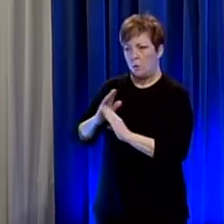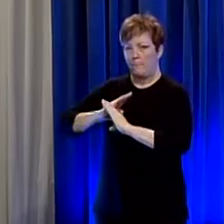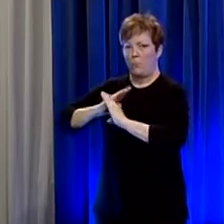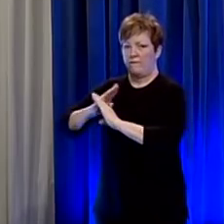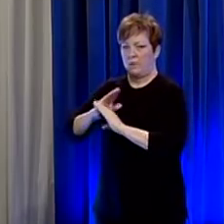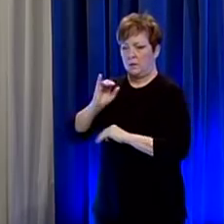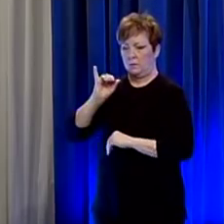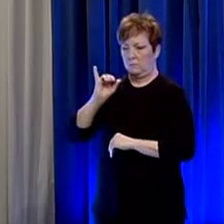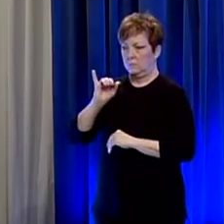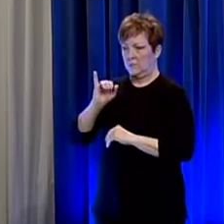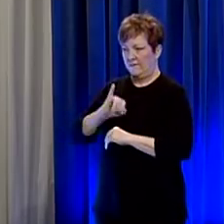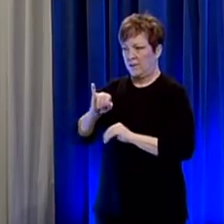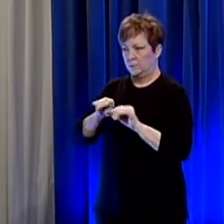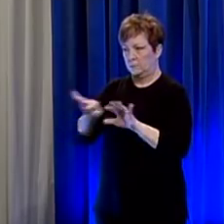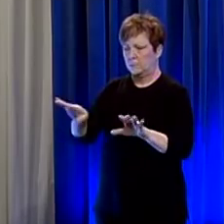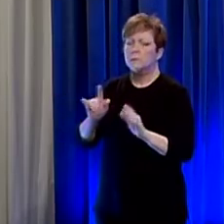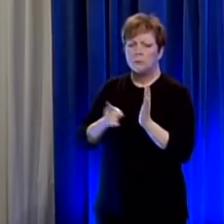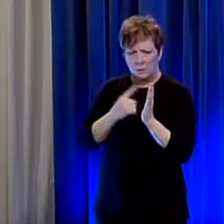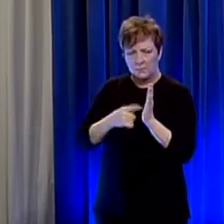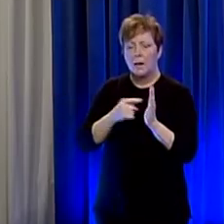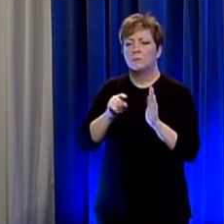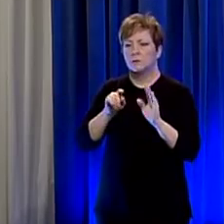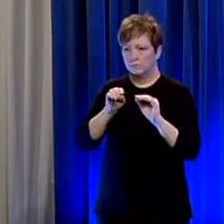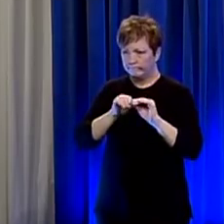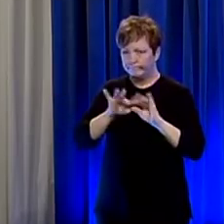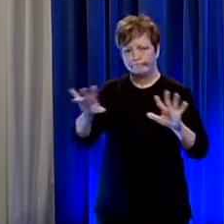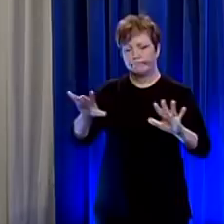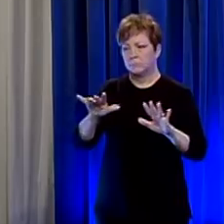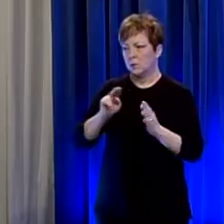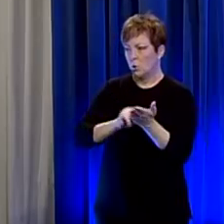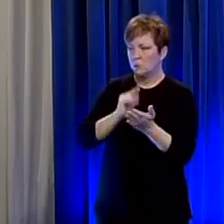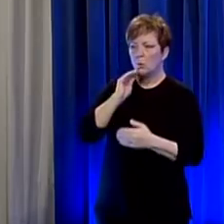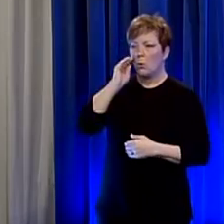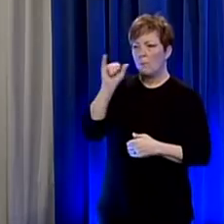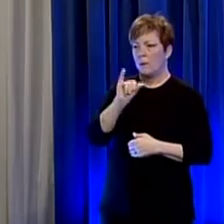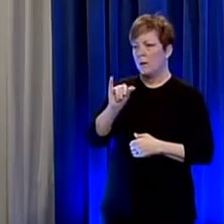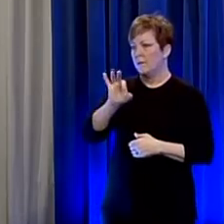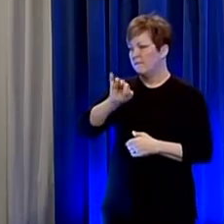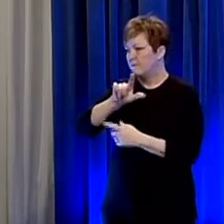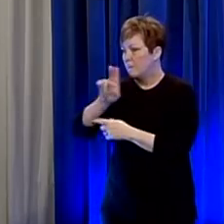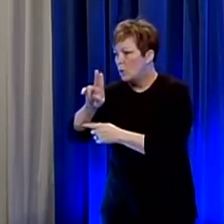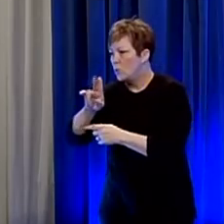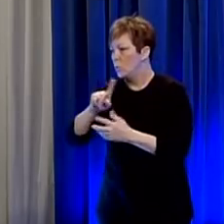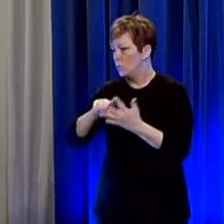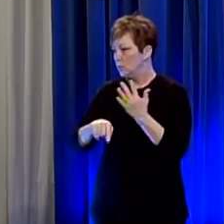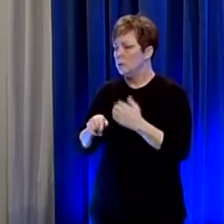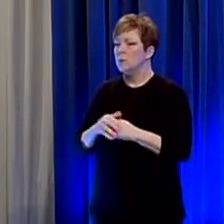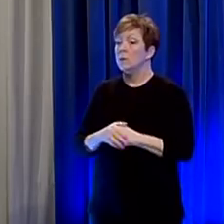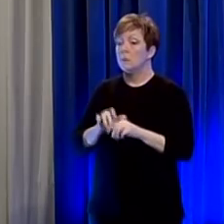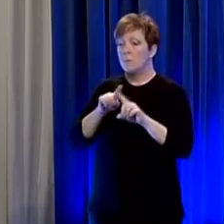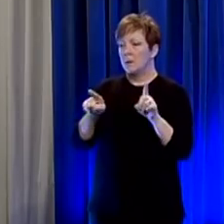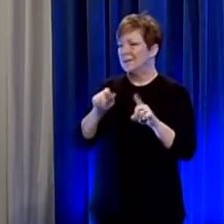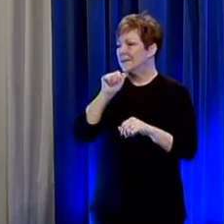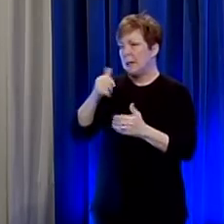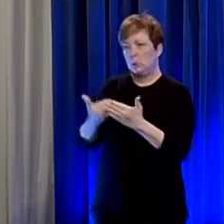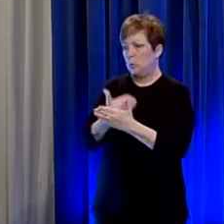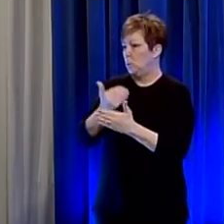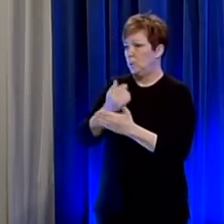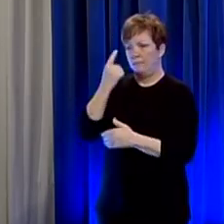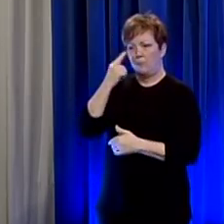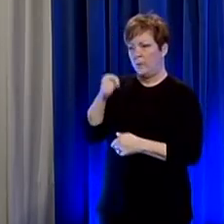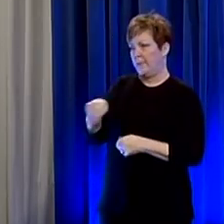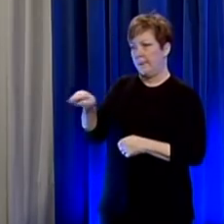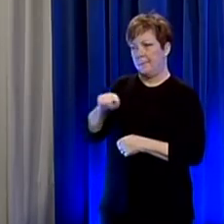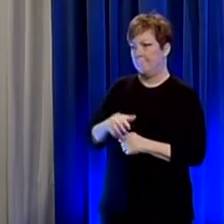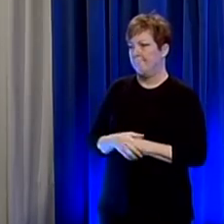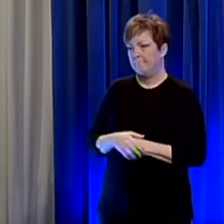and there can occasionally be outbreaks in nursing homes of of certain illnesses like influenza so so this is not a new uh drill